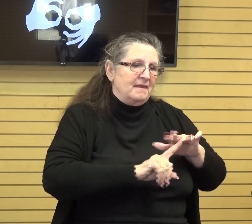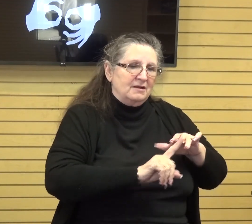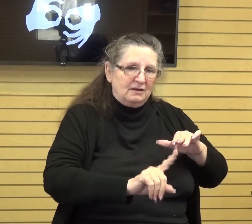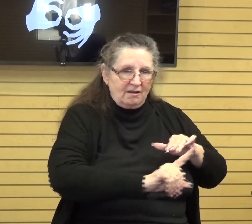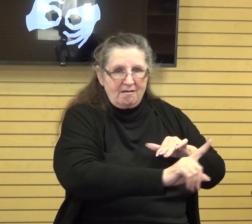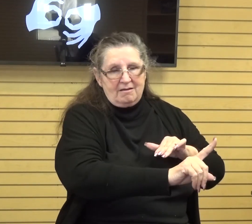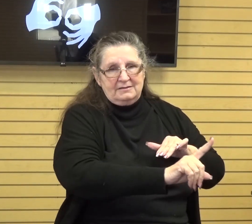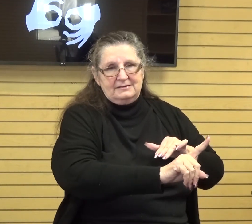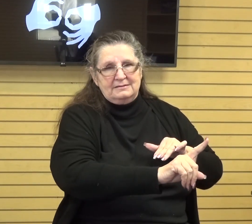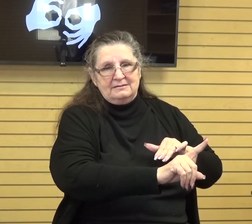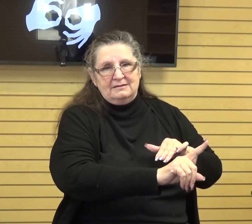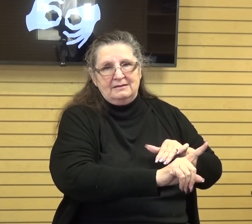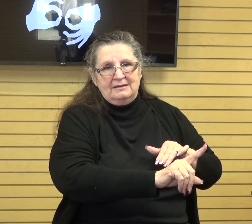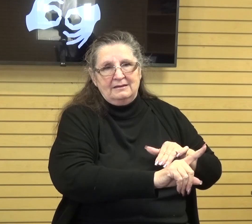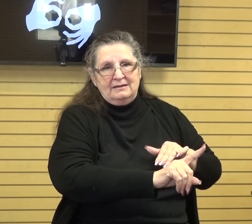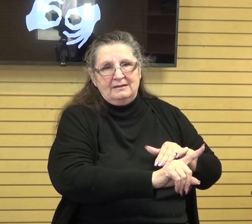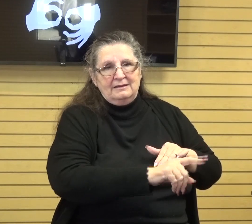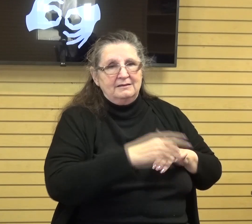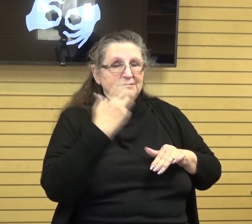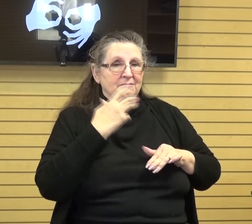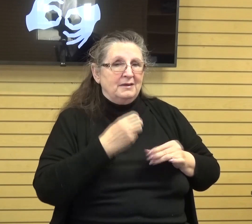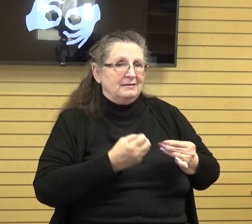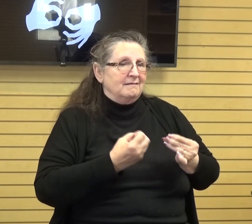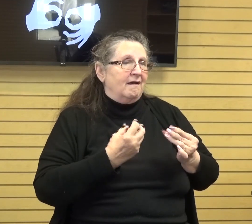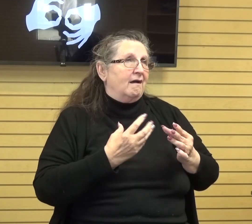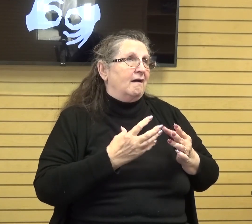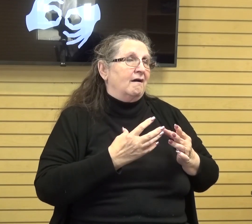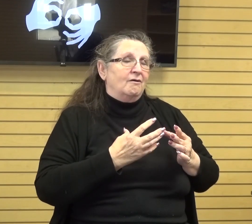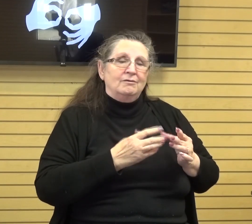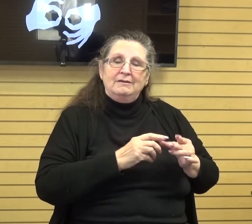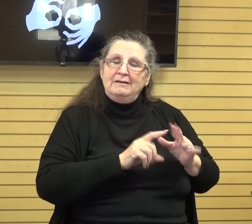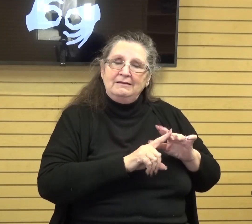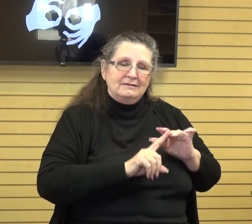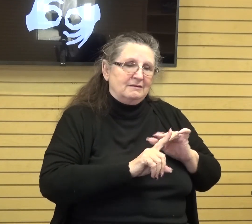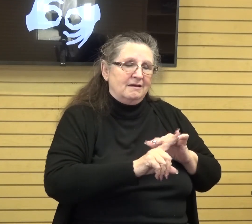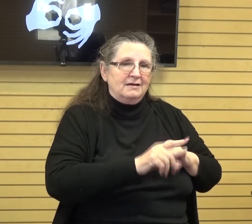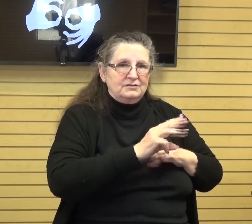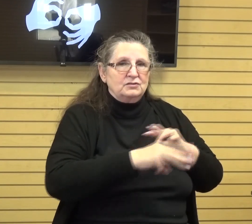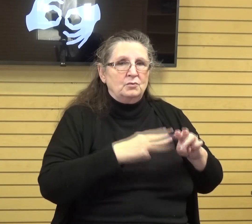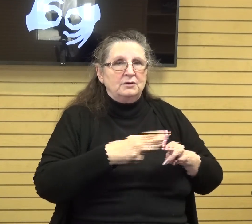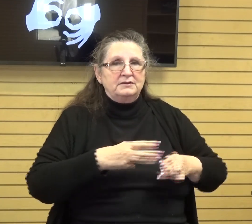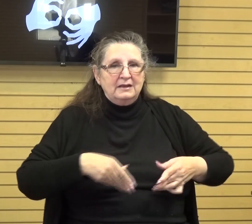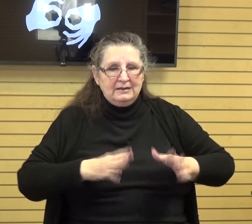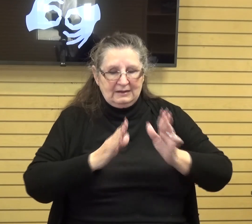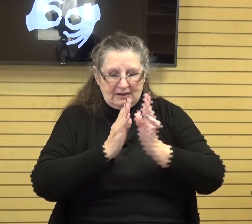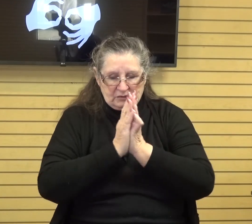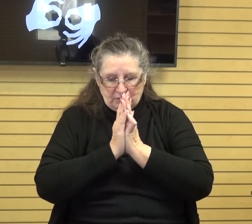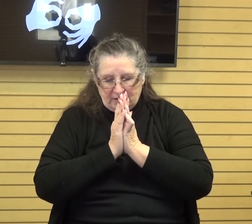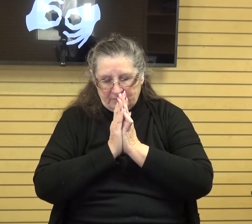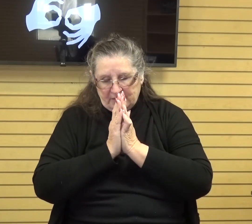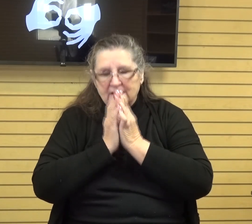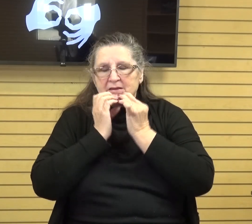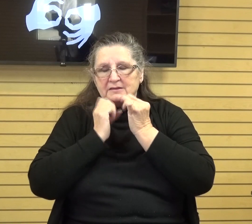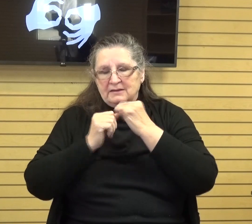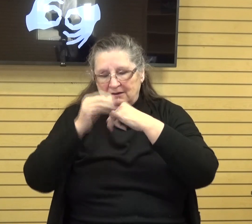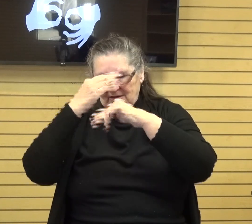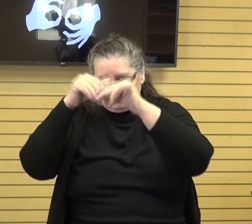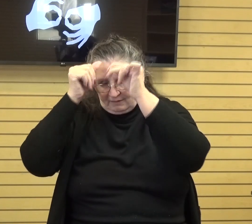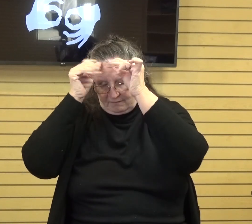it's amazing how lost the world is let's pray dear and father just thank you for this time thank you